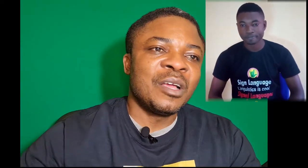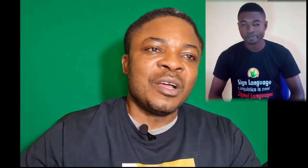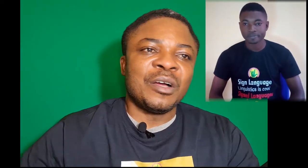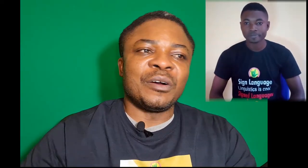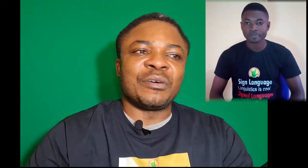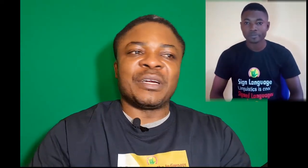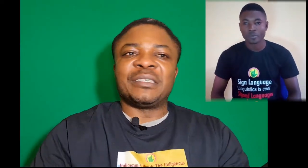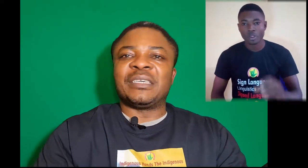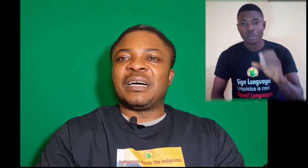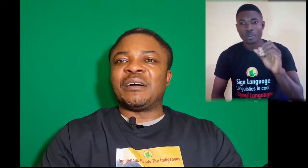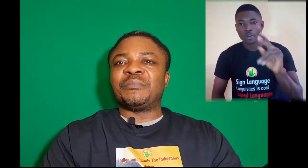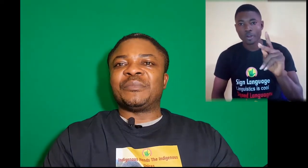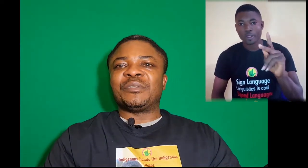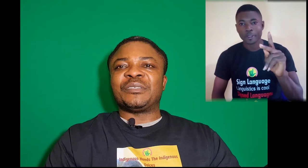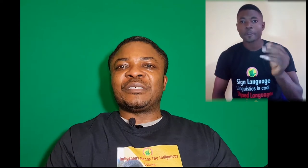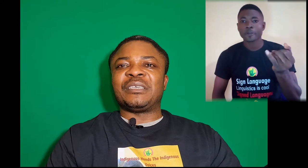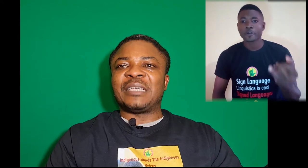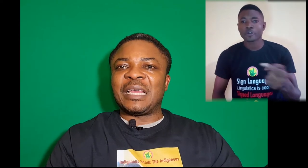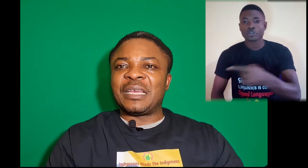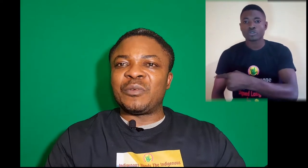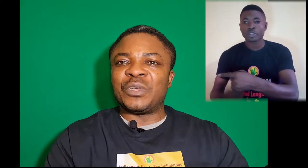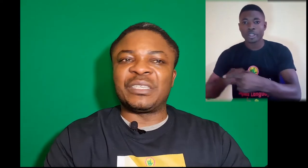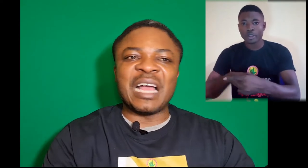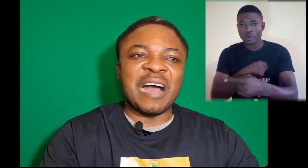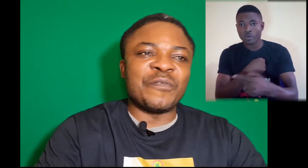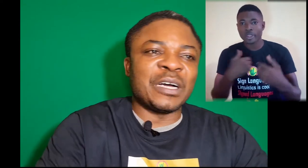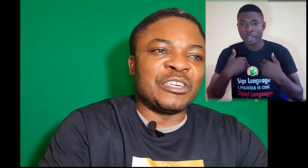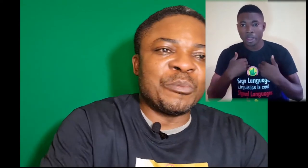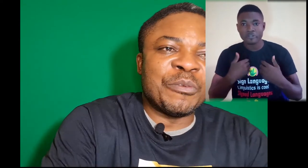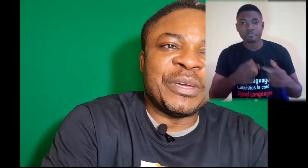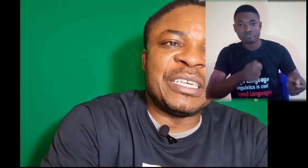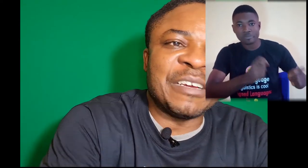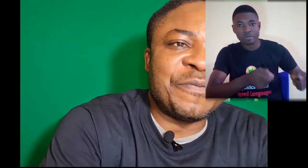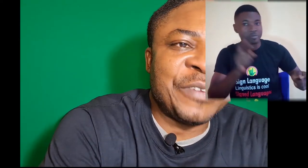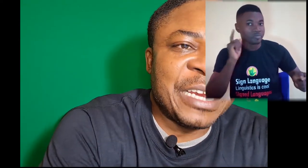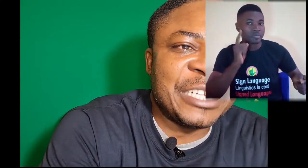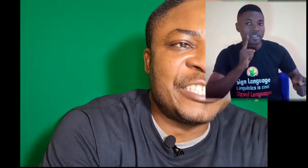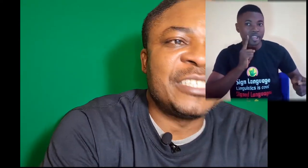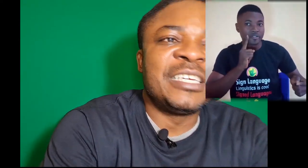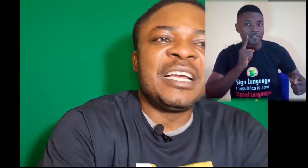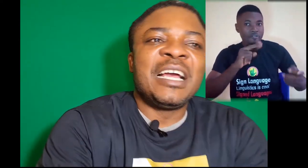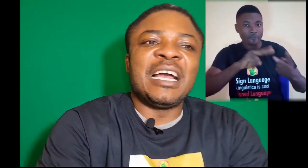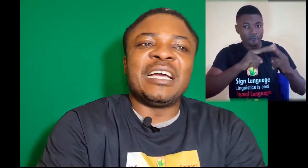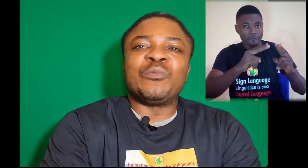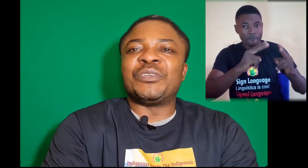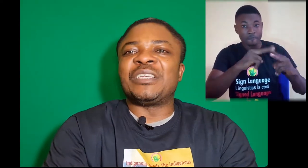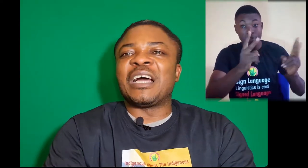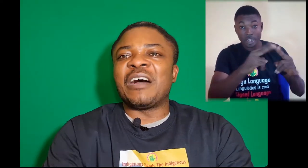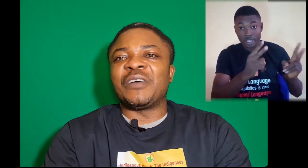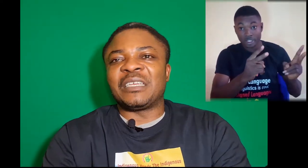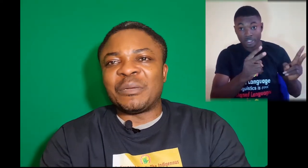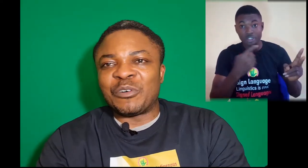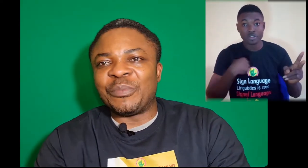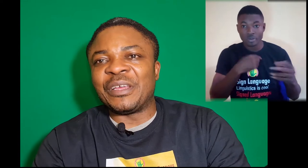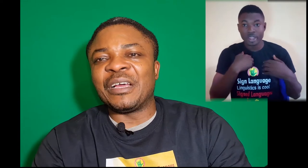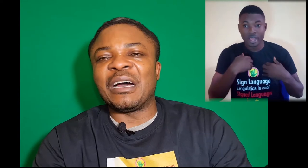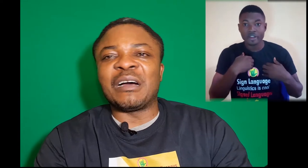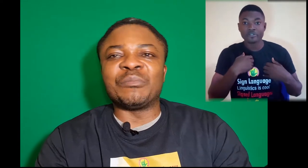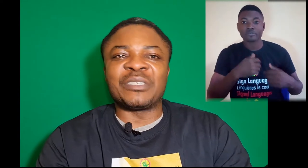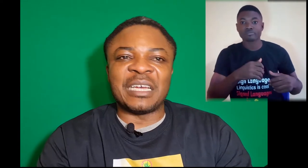All right. Today, we still have Adam-Robe Deaf Village and we still have Adam-Robe Sign